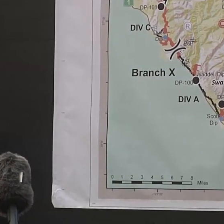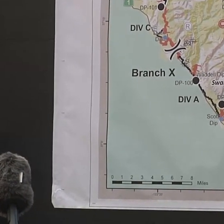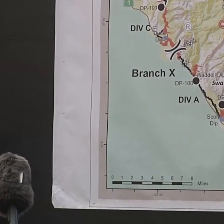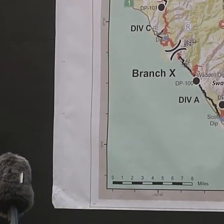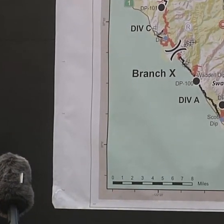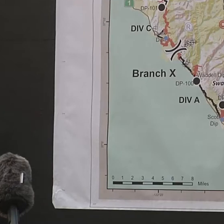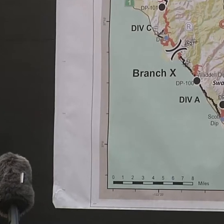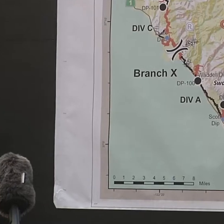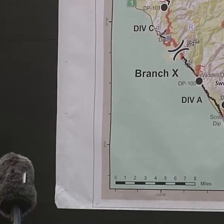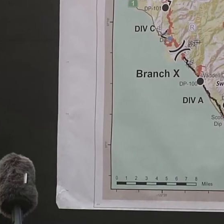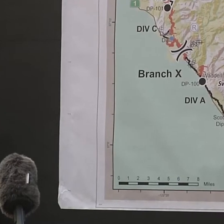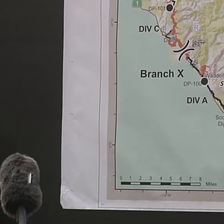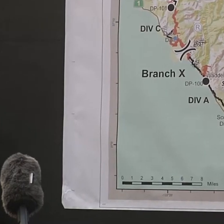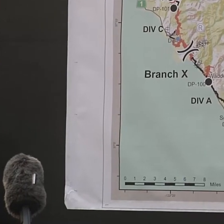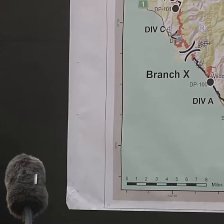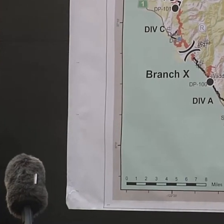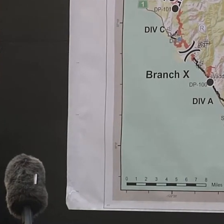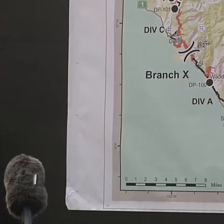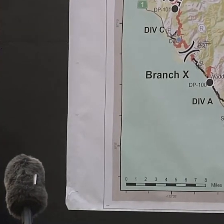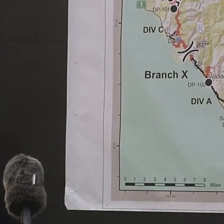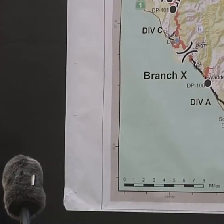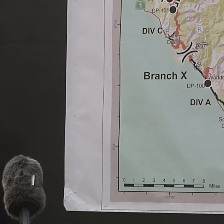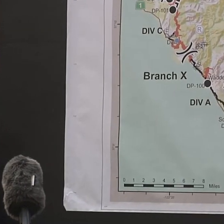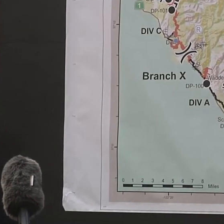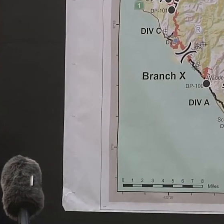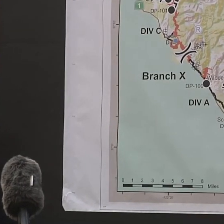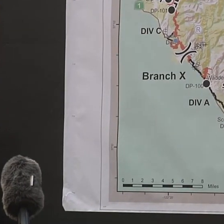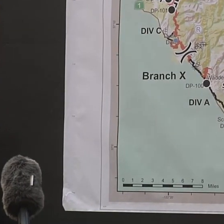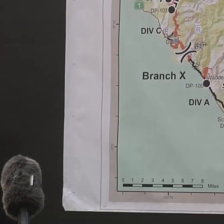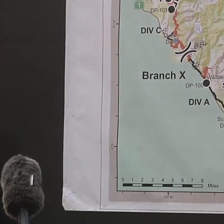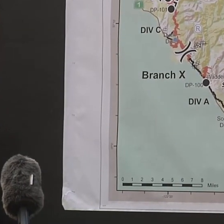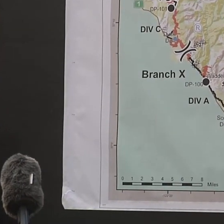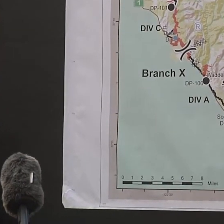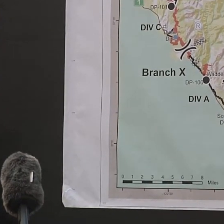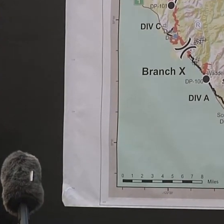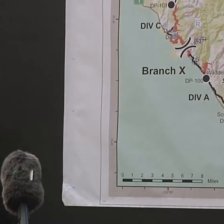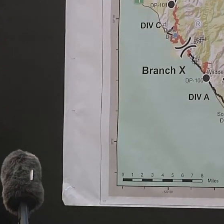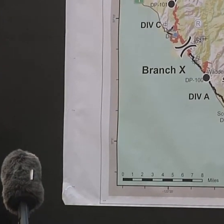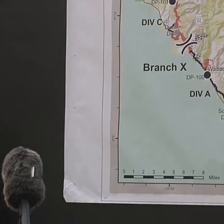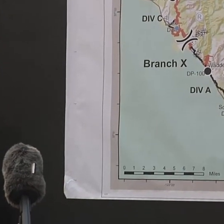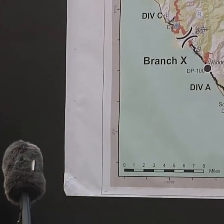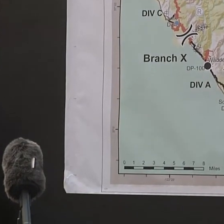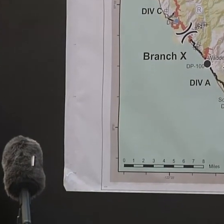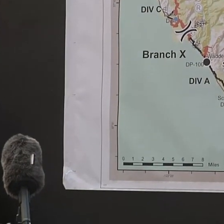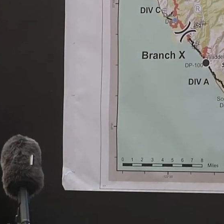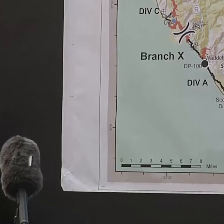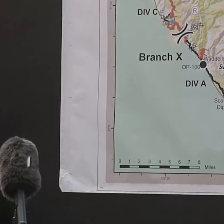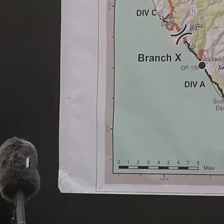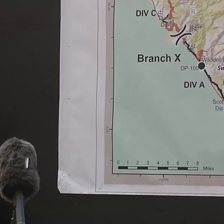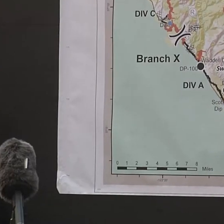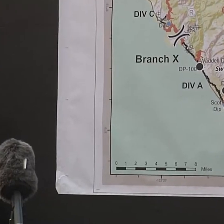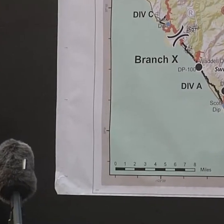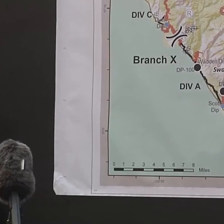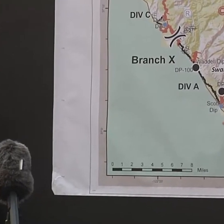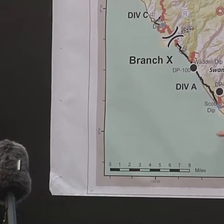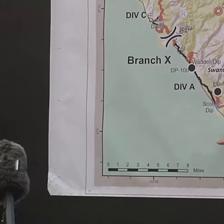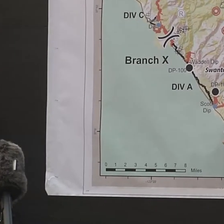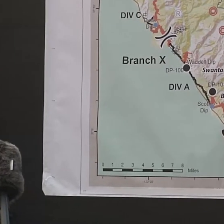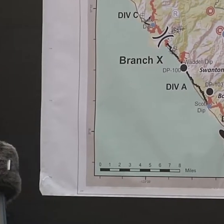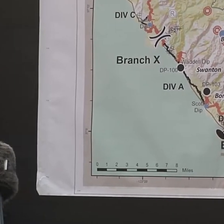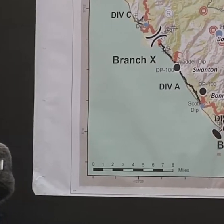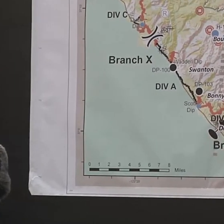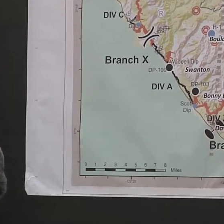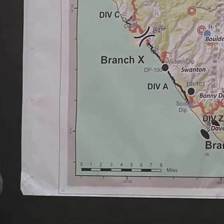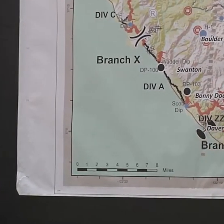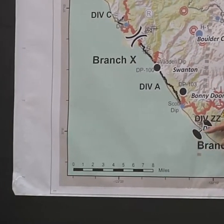wait for the weather conditions to change slightly so we can take advantage of it, bringing it down to our control line that we have established around that community. In